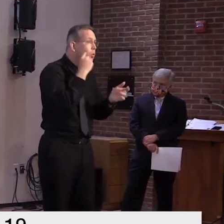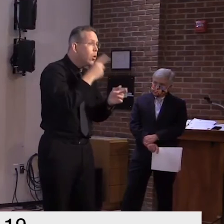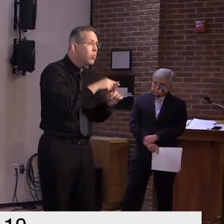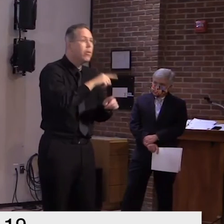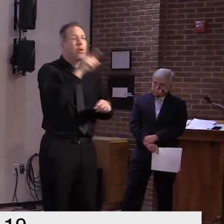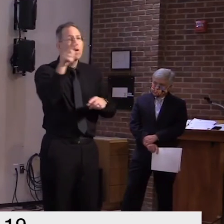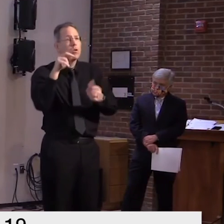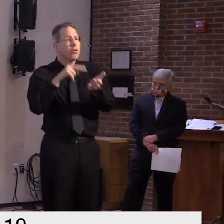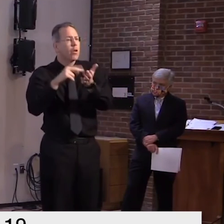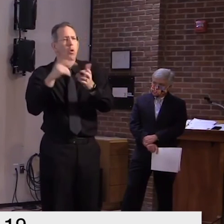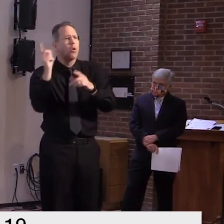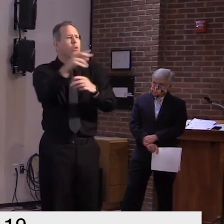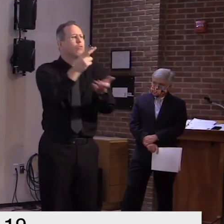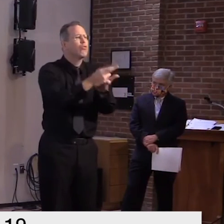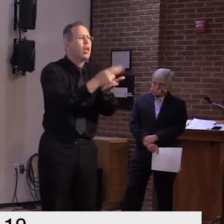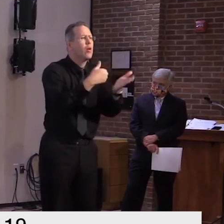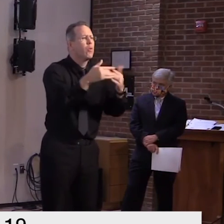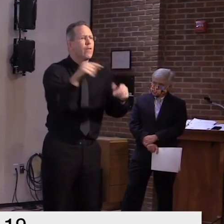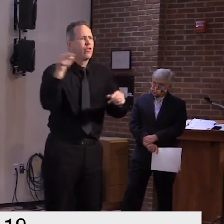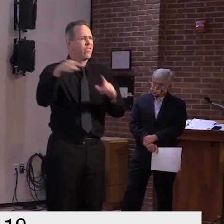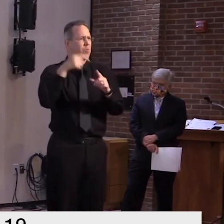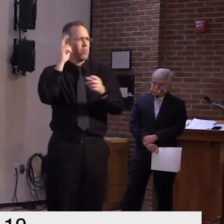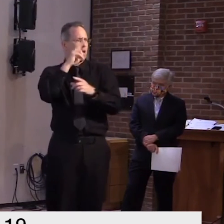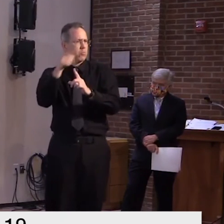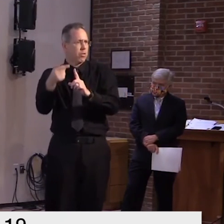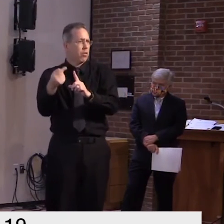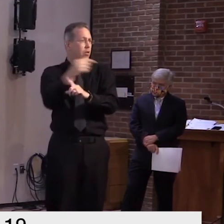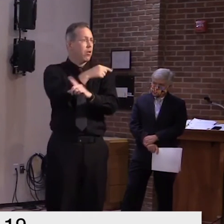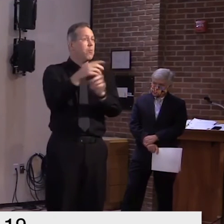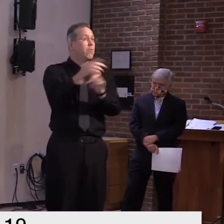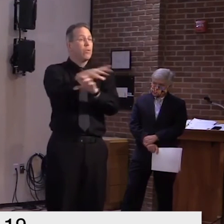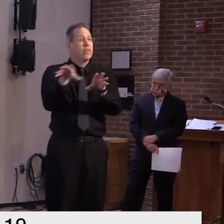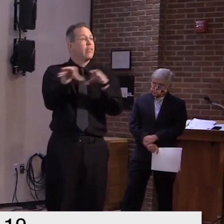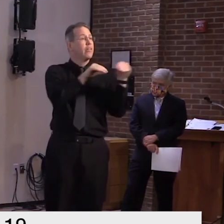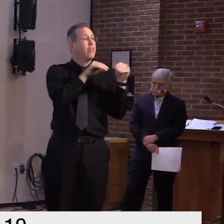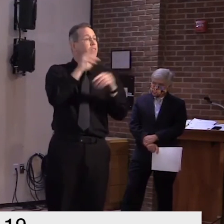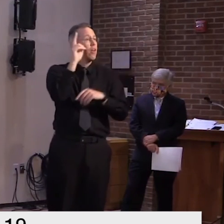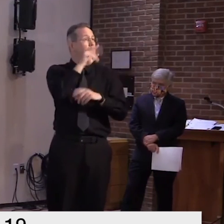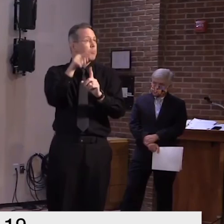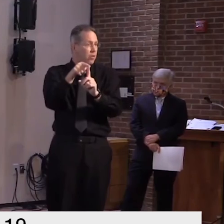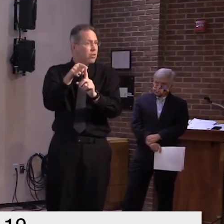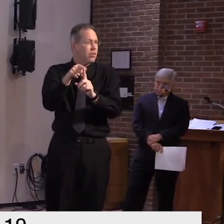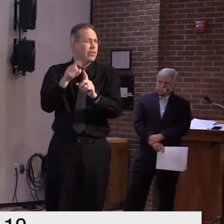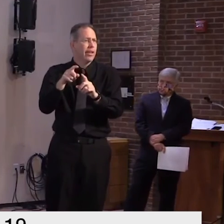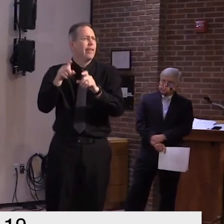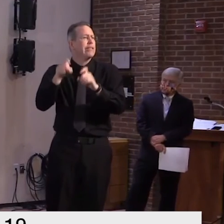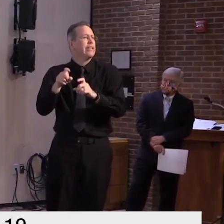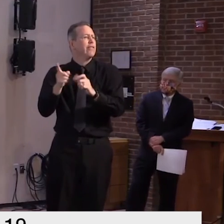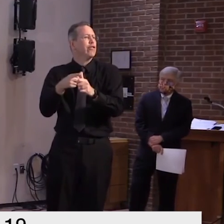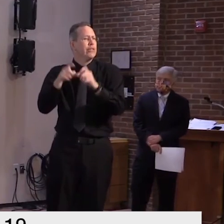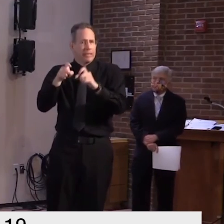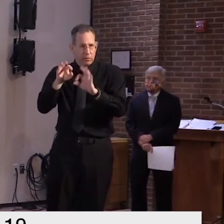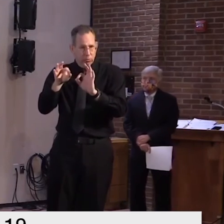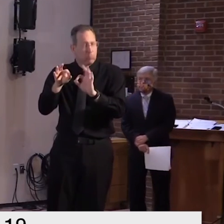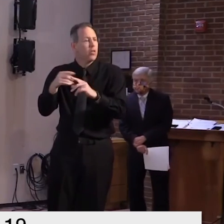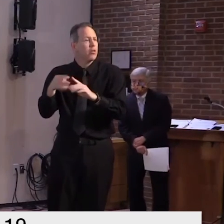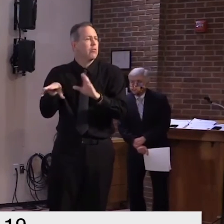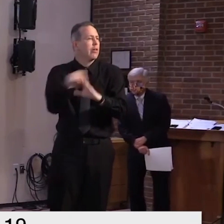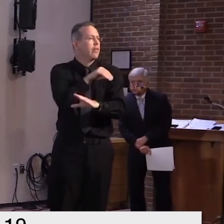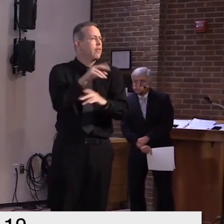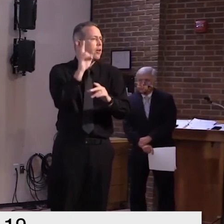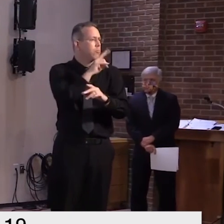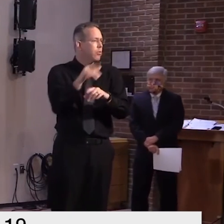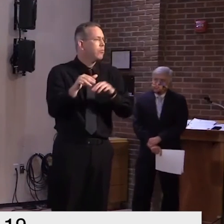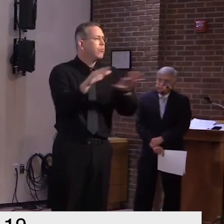before you leave the hospital whether you know the result of the test or not you actually get quarantined upon arrival